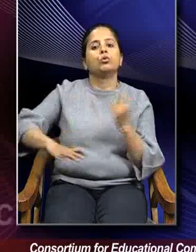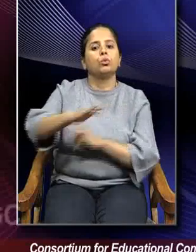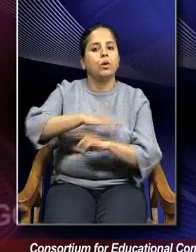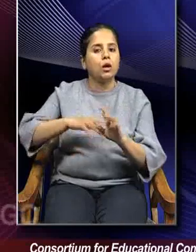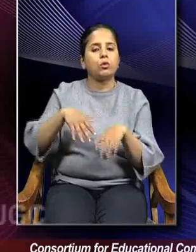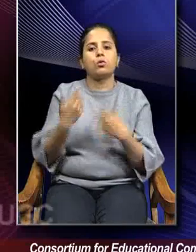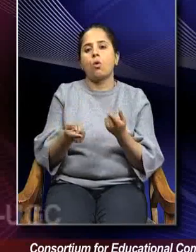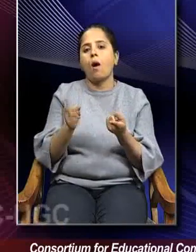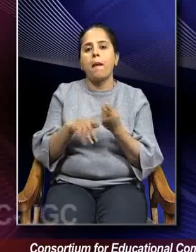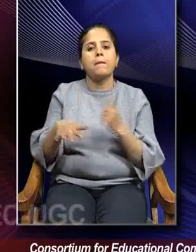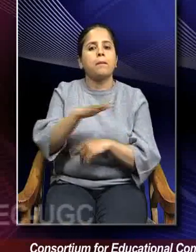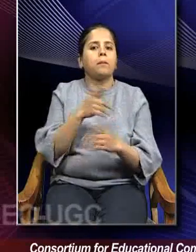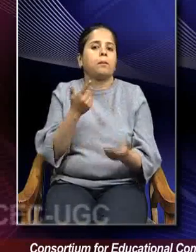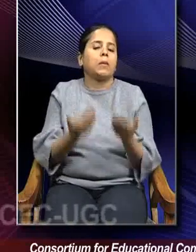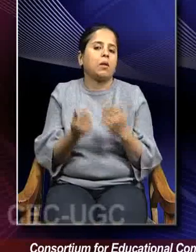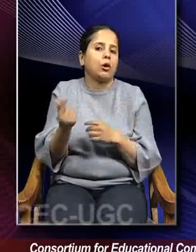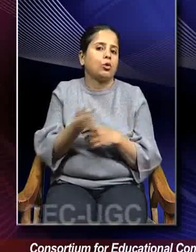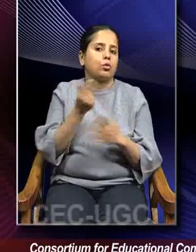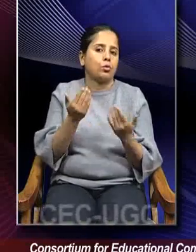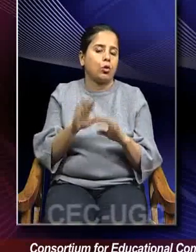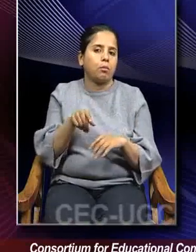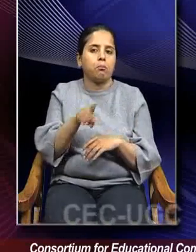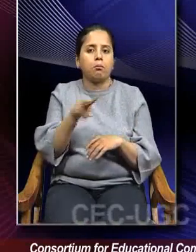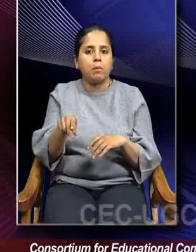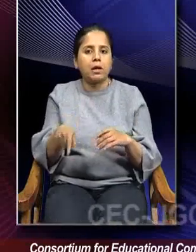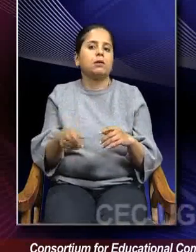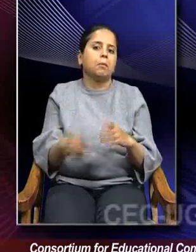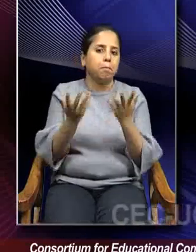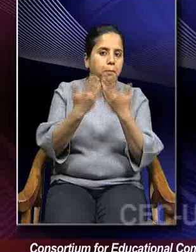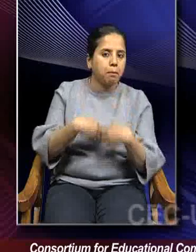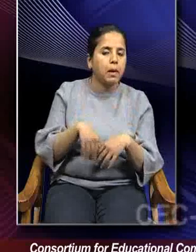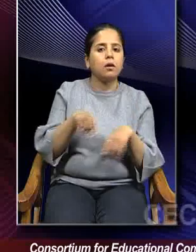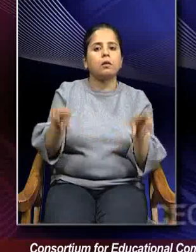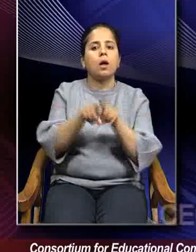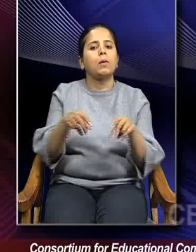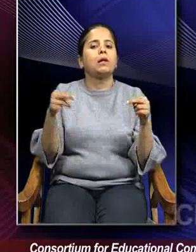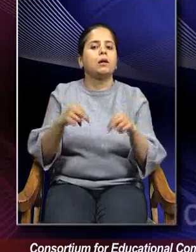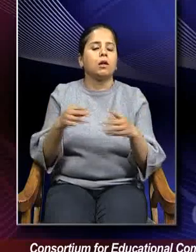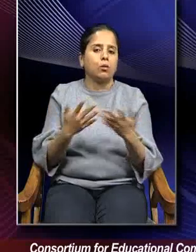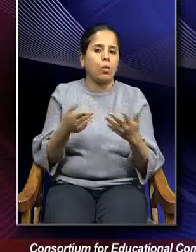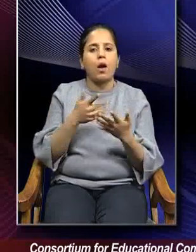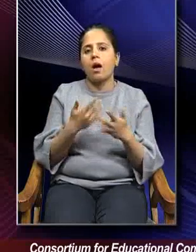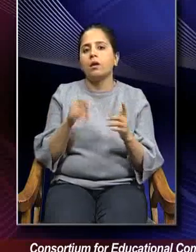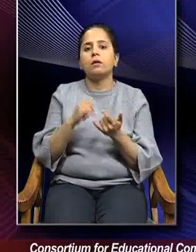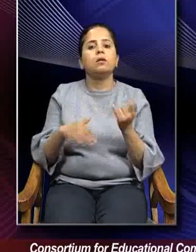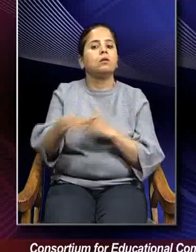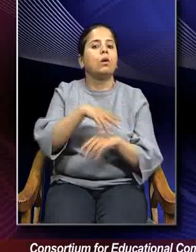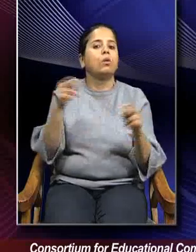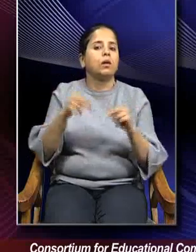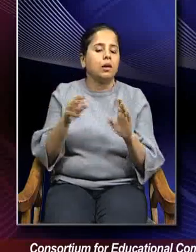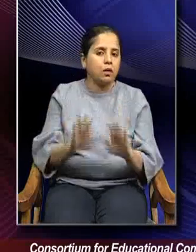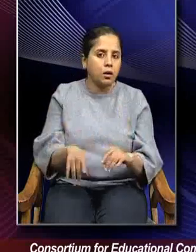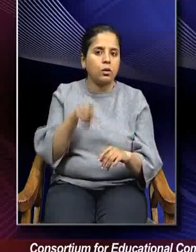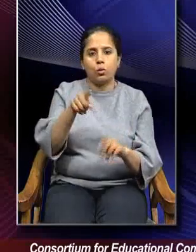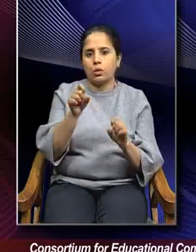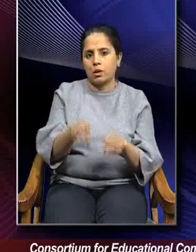circumstances, you may use the means mix as per the requirement. Whatever circumstances need, accordingly